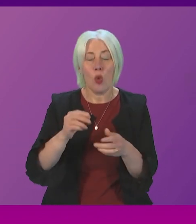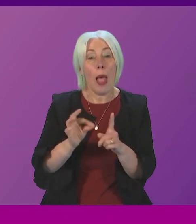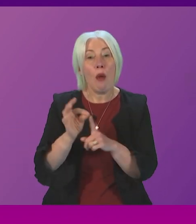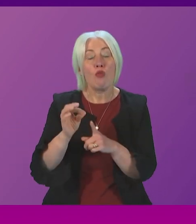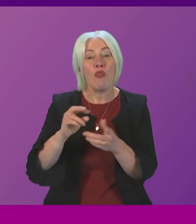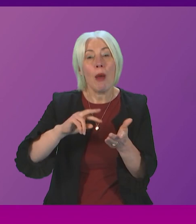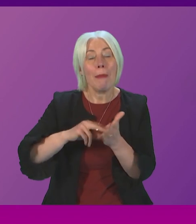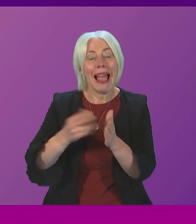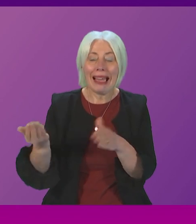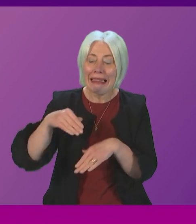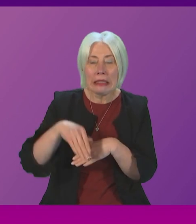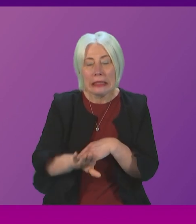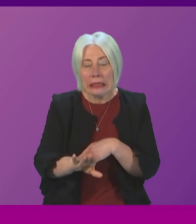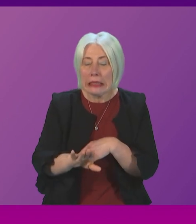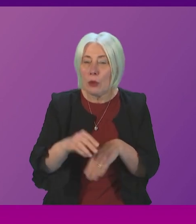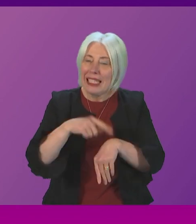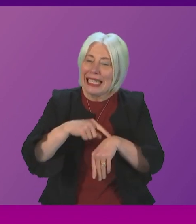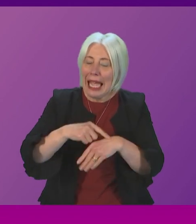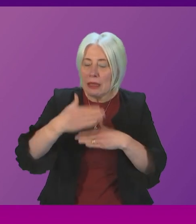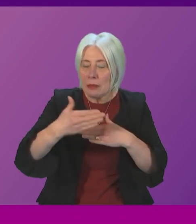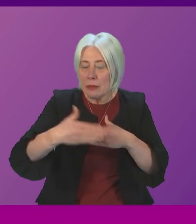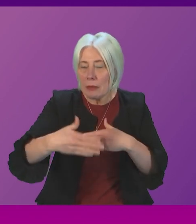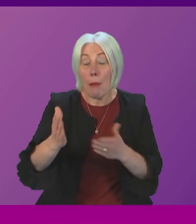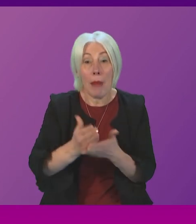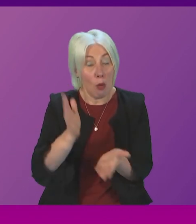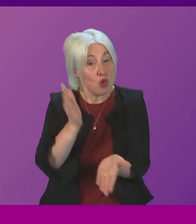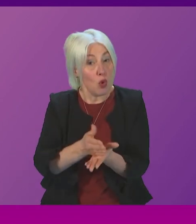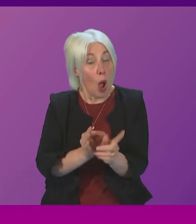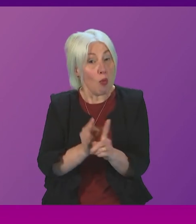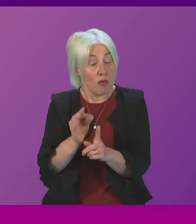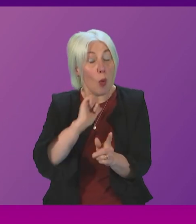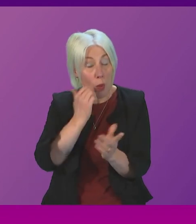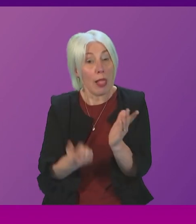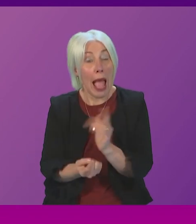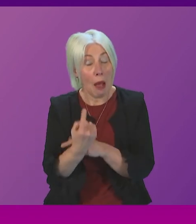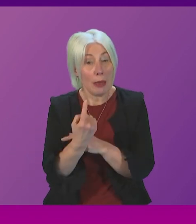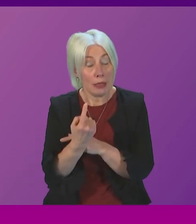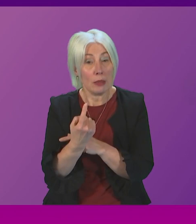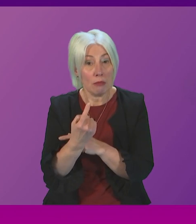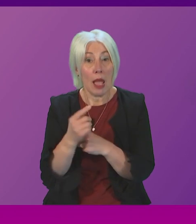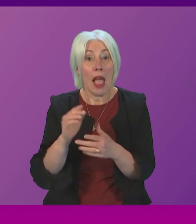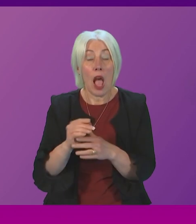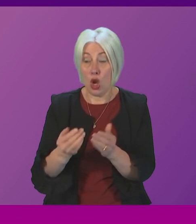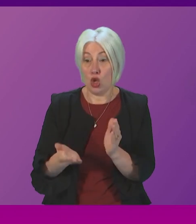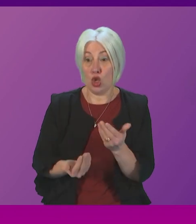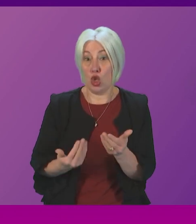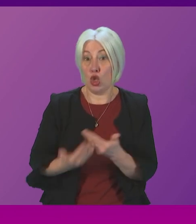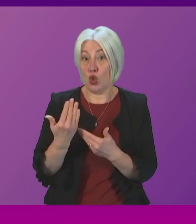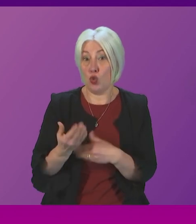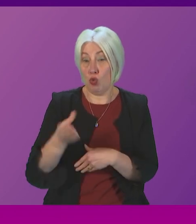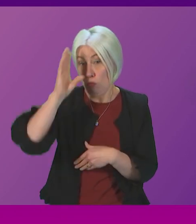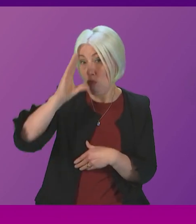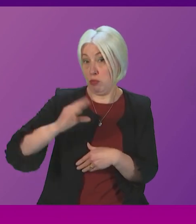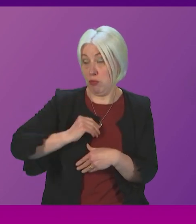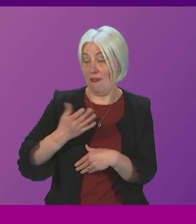to embed but I am assured that the improvement is being made and I will get the latest update from the Cabinet